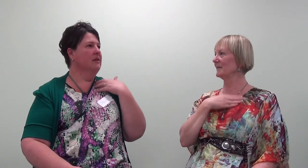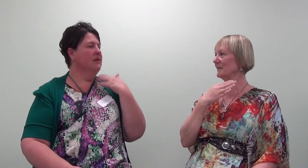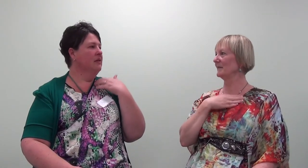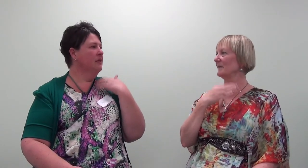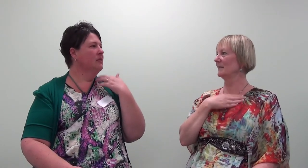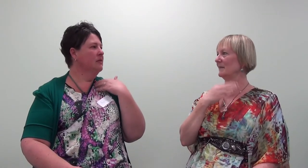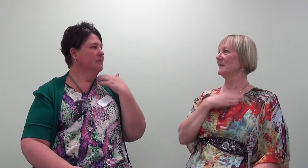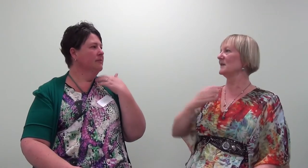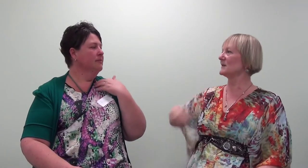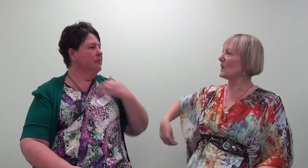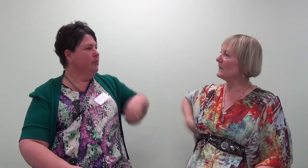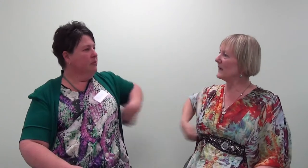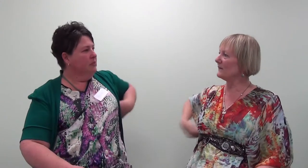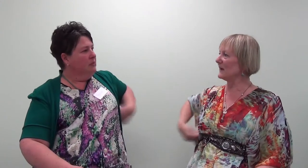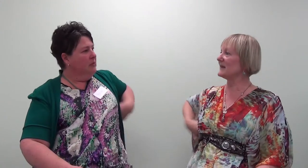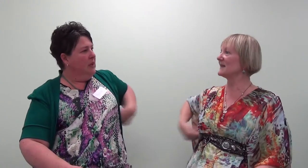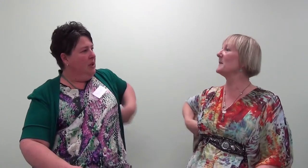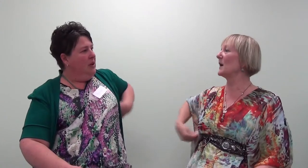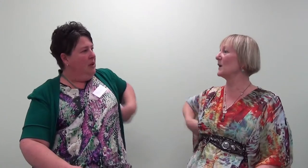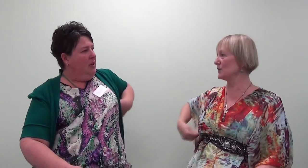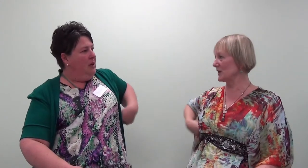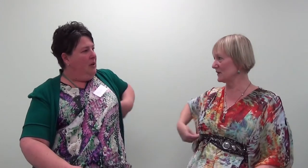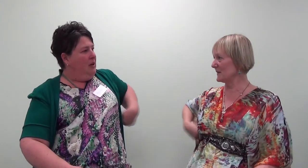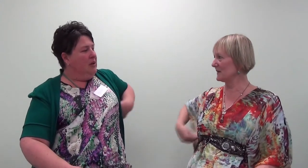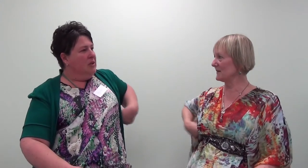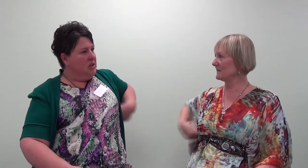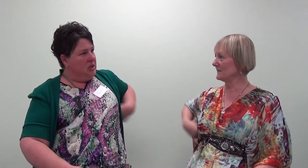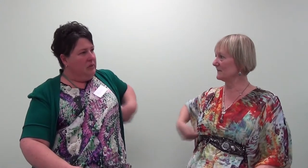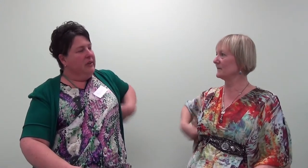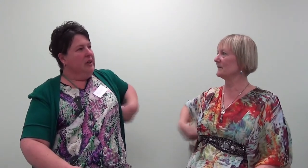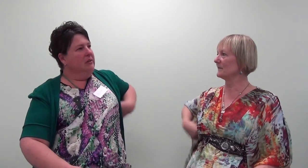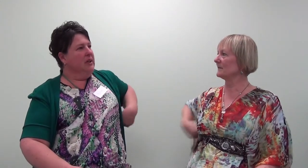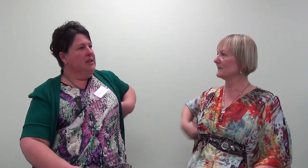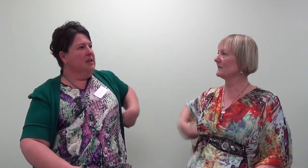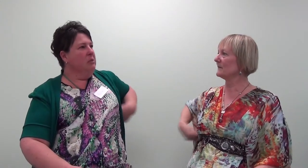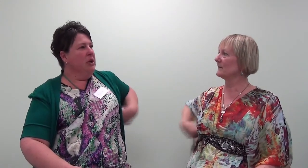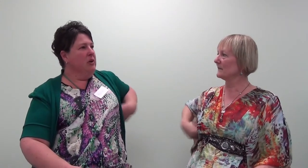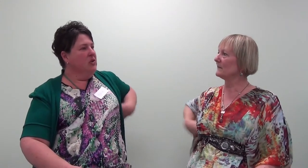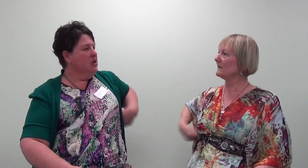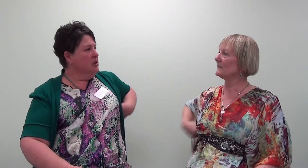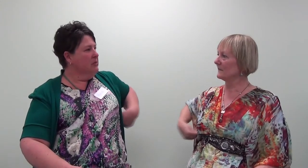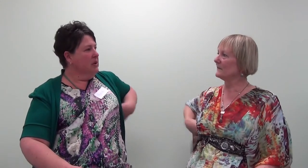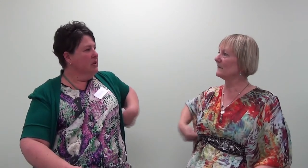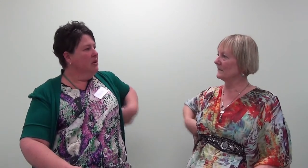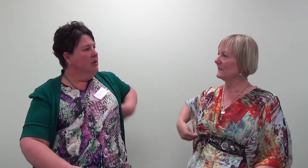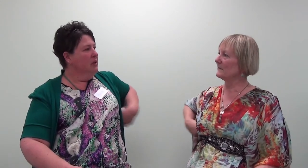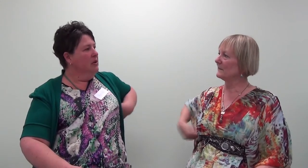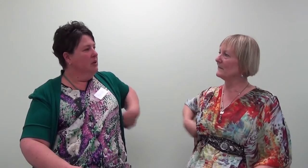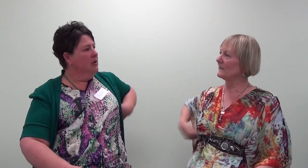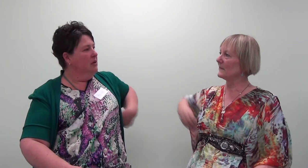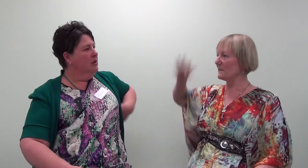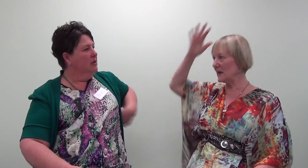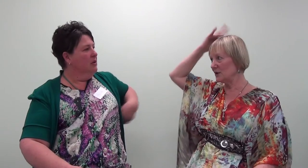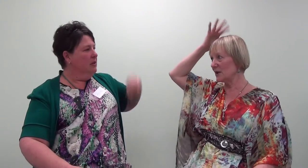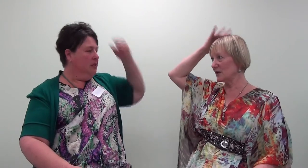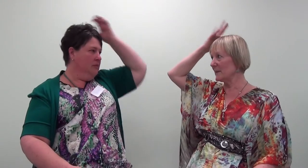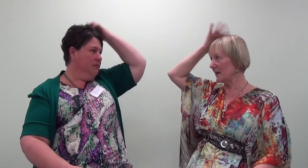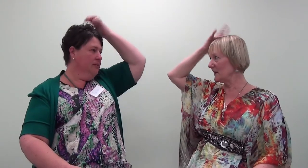dissolving and releasing my own judgment dissolving and releasing my own judgment me judging me